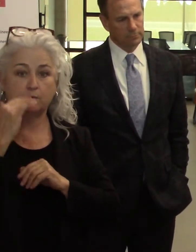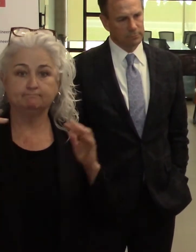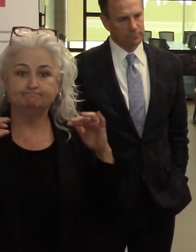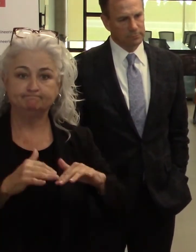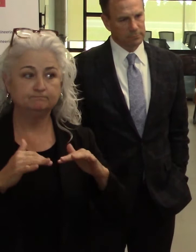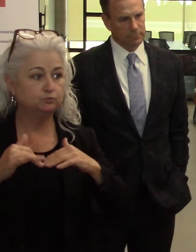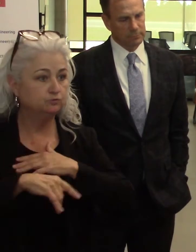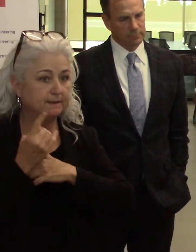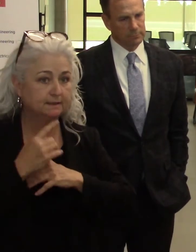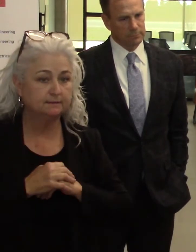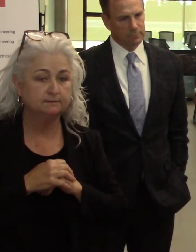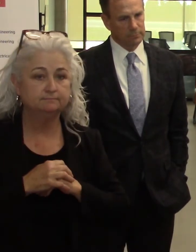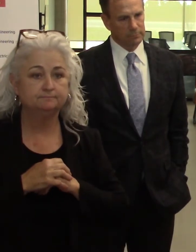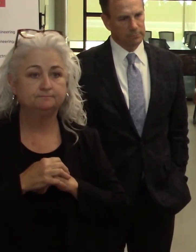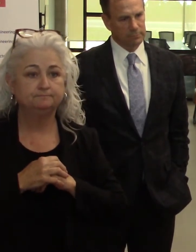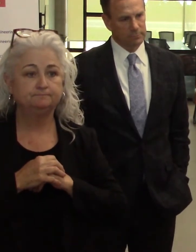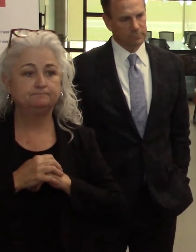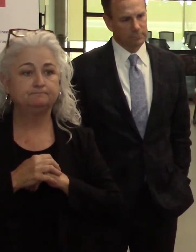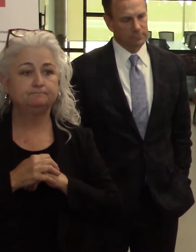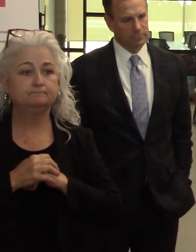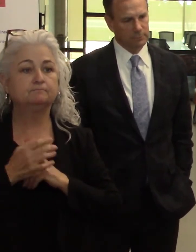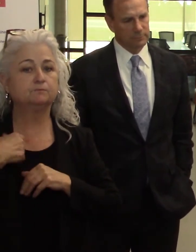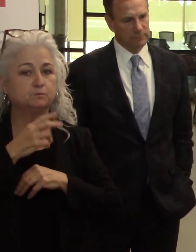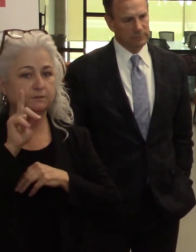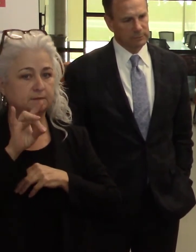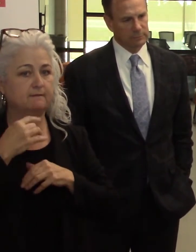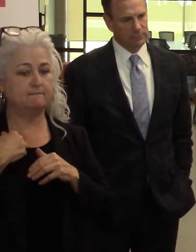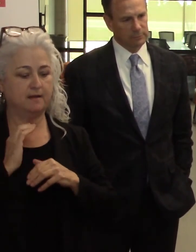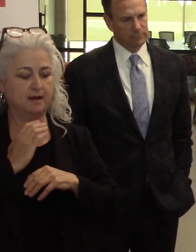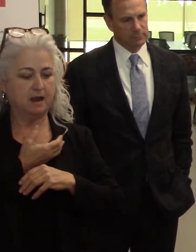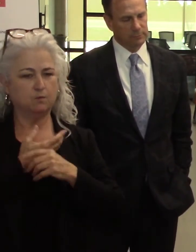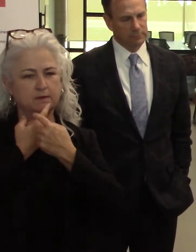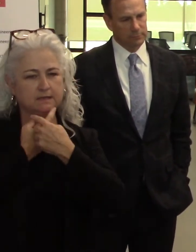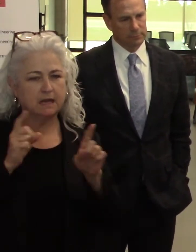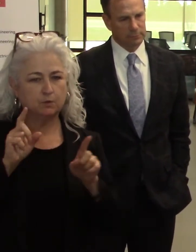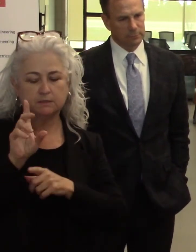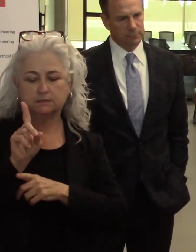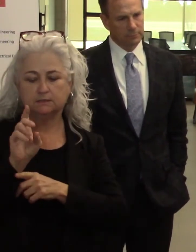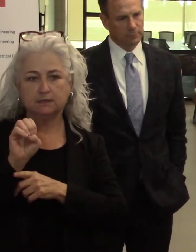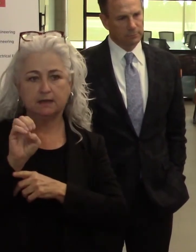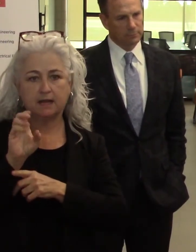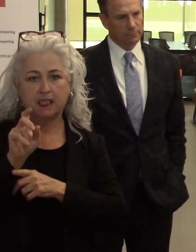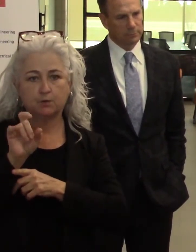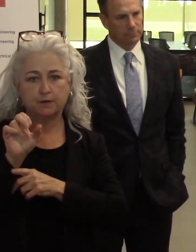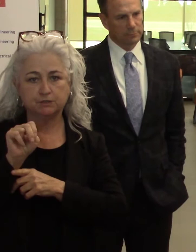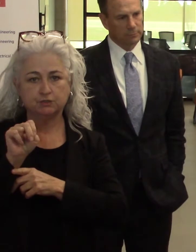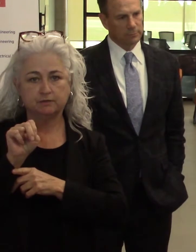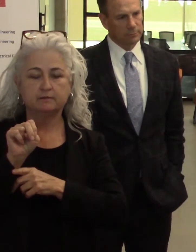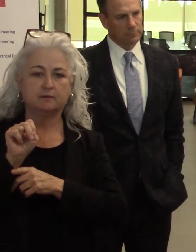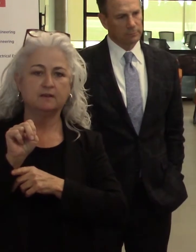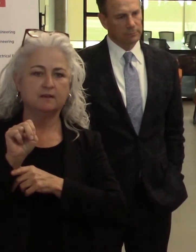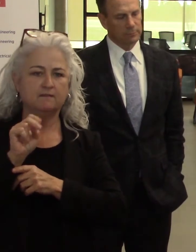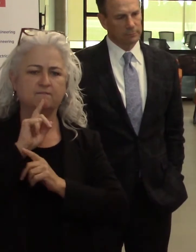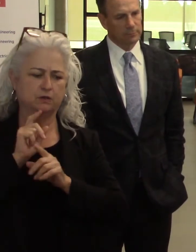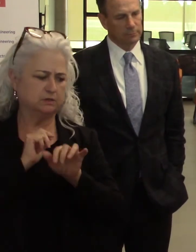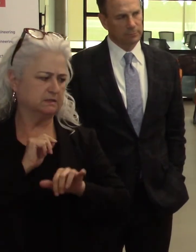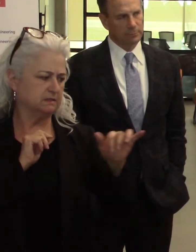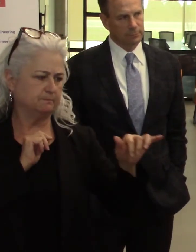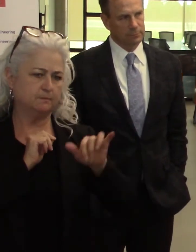We purposely had our declarations very close so that we won't have a lot of confusion between